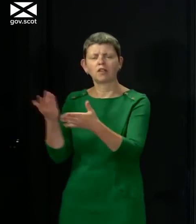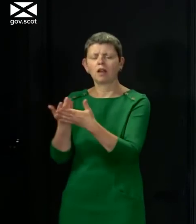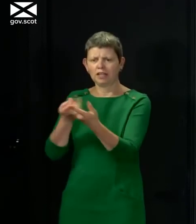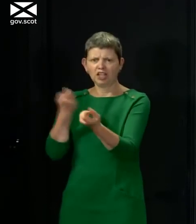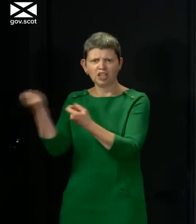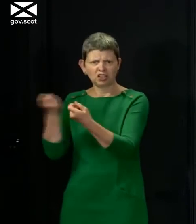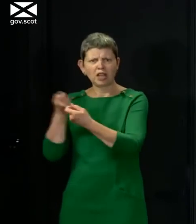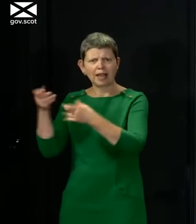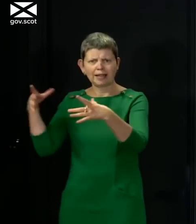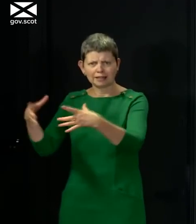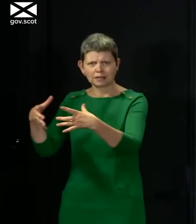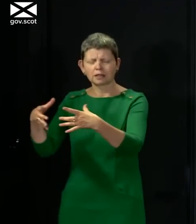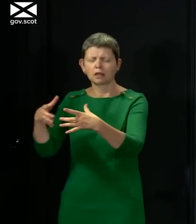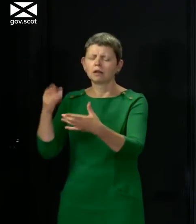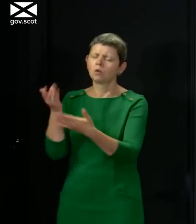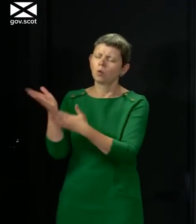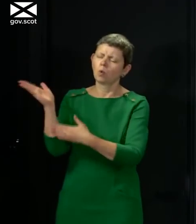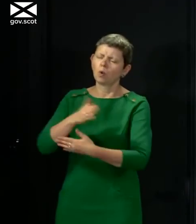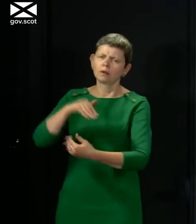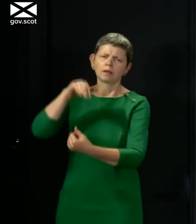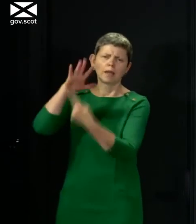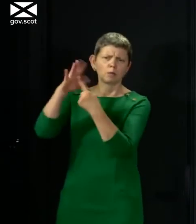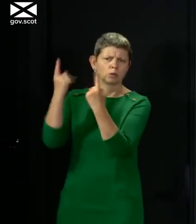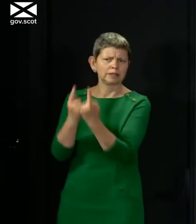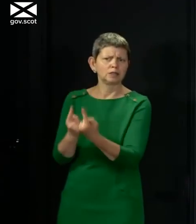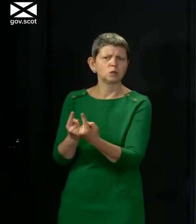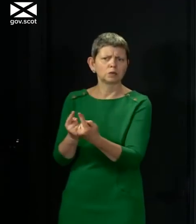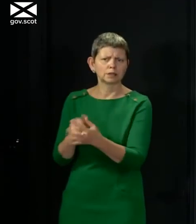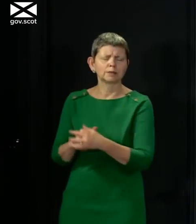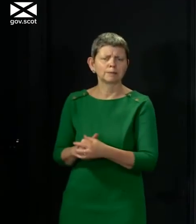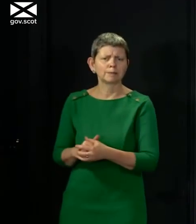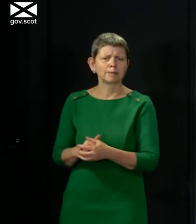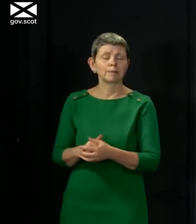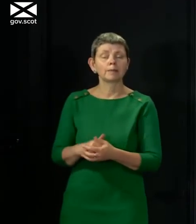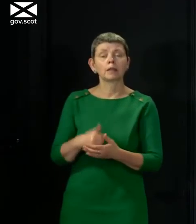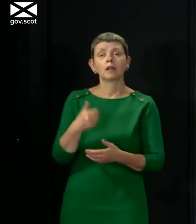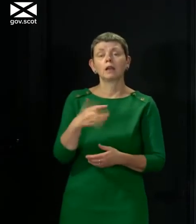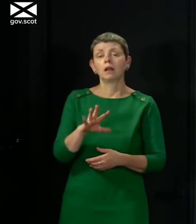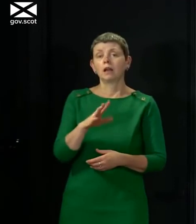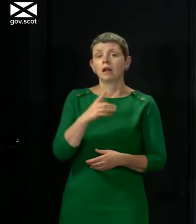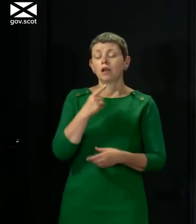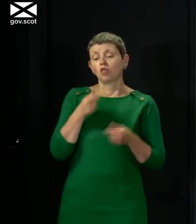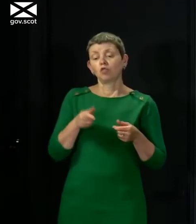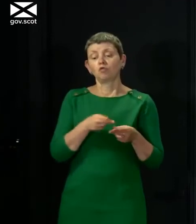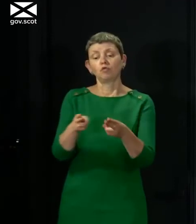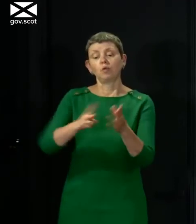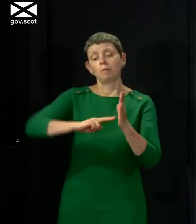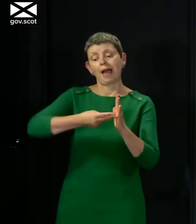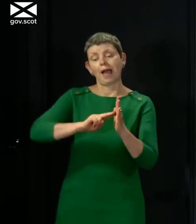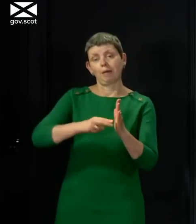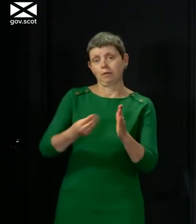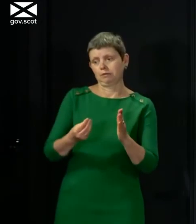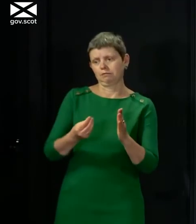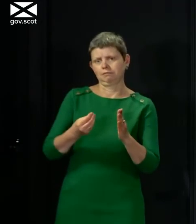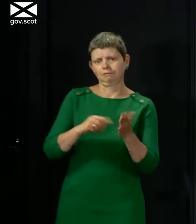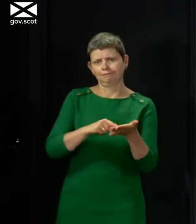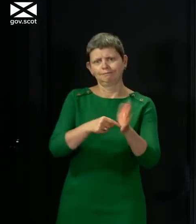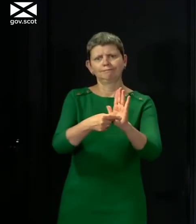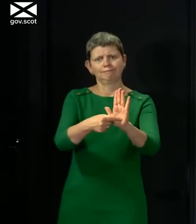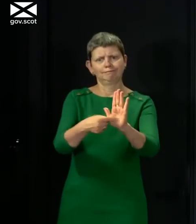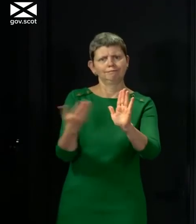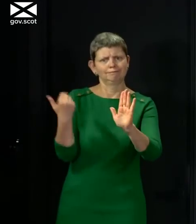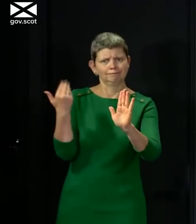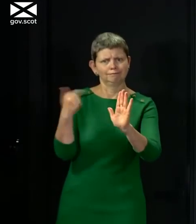hugely important. One of the things I touched on when I set out the route map a couple of weeks ago was the investment we're making.